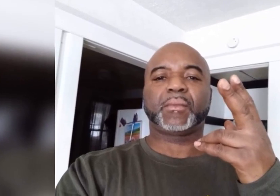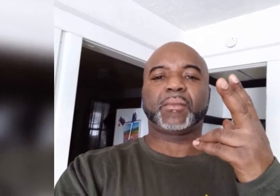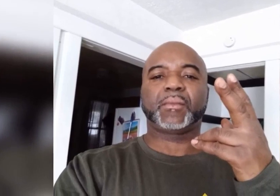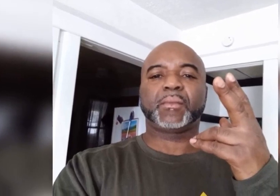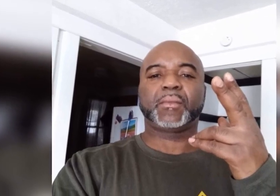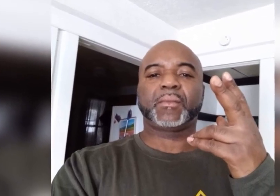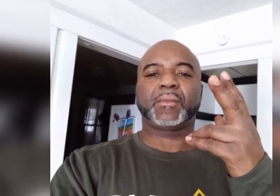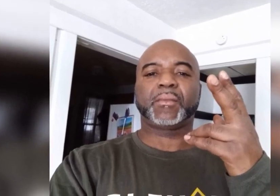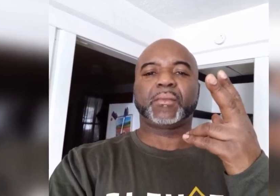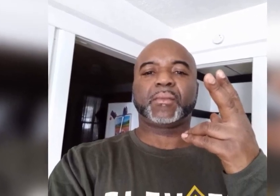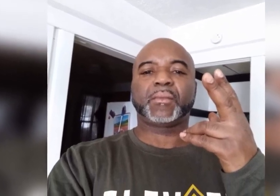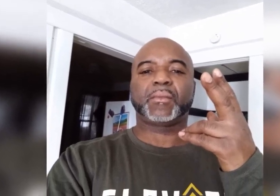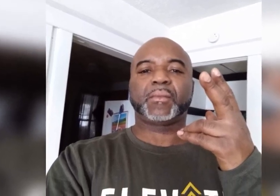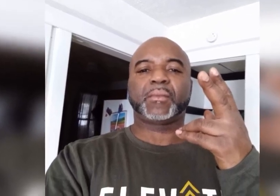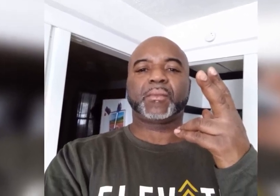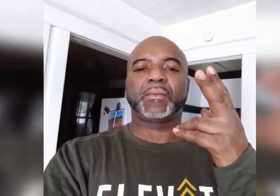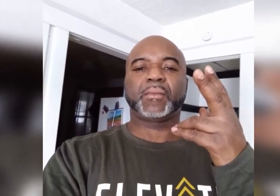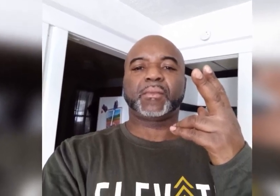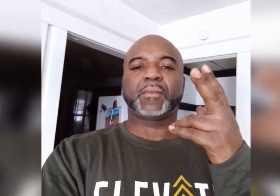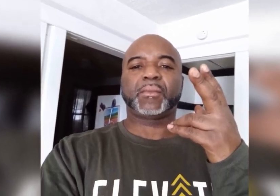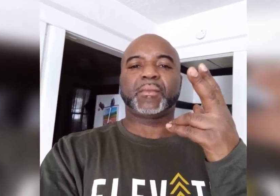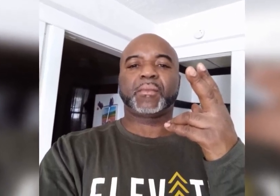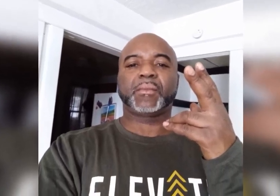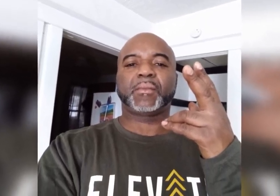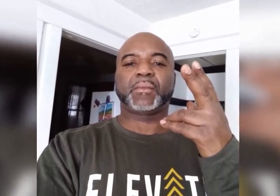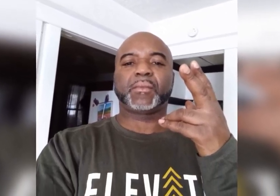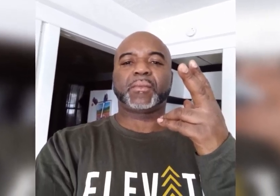Y'all, it's Big U's town, you know what I'm